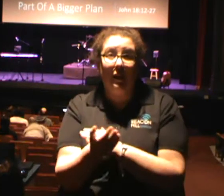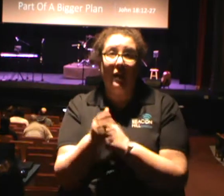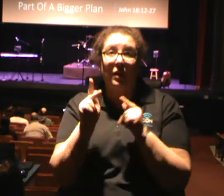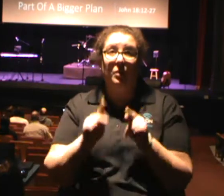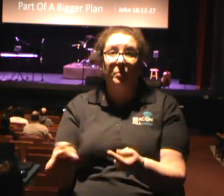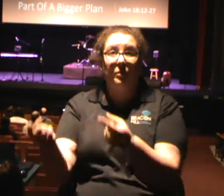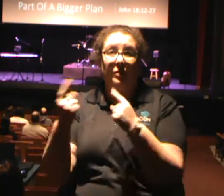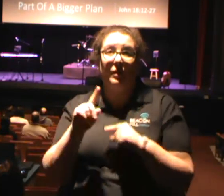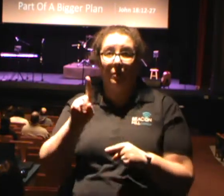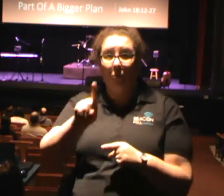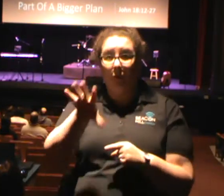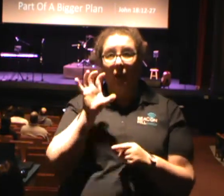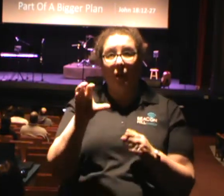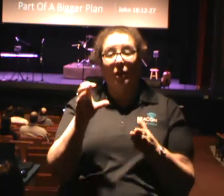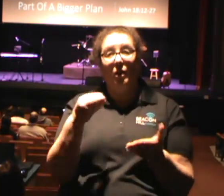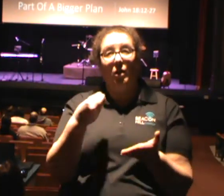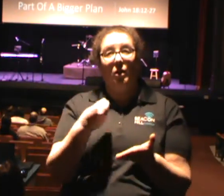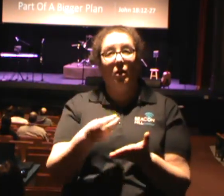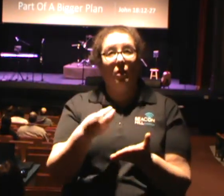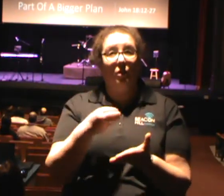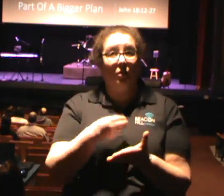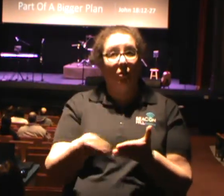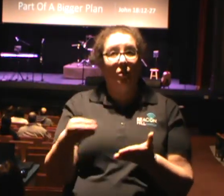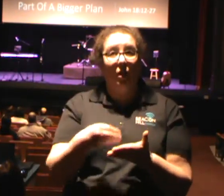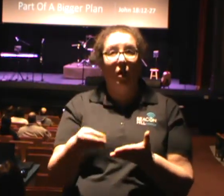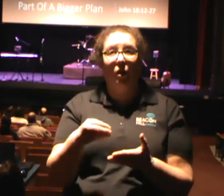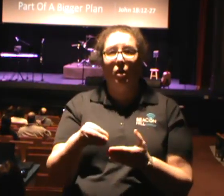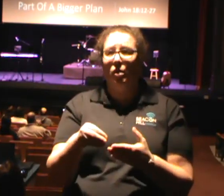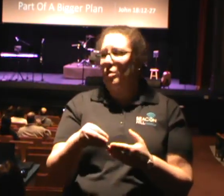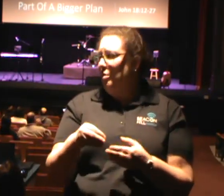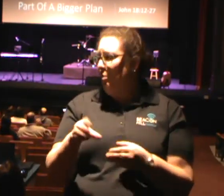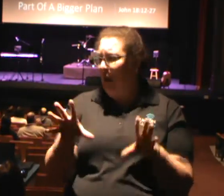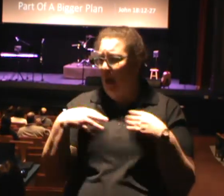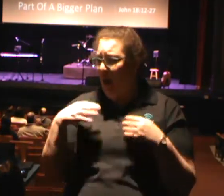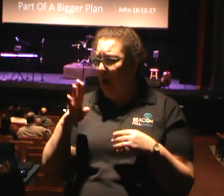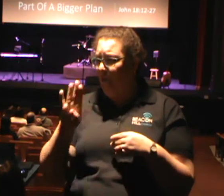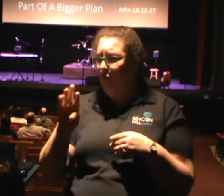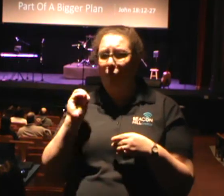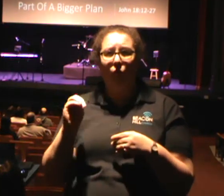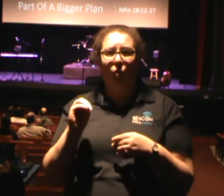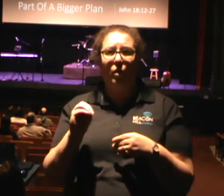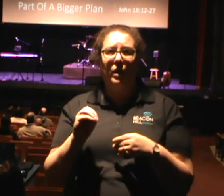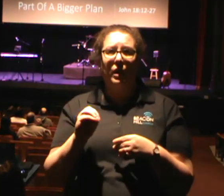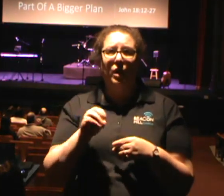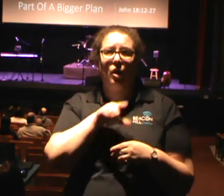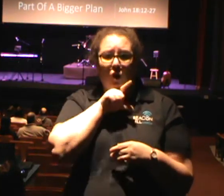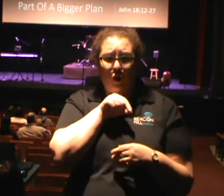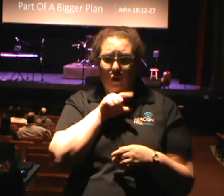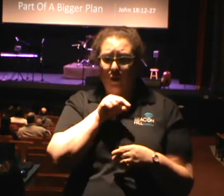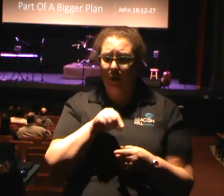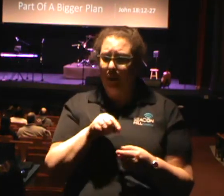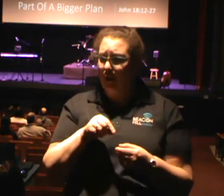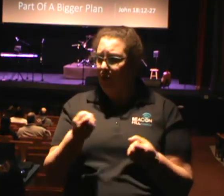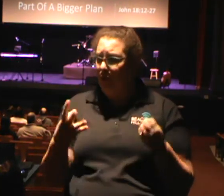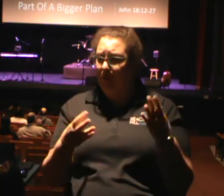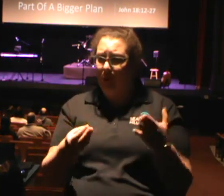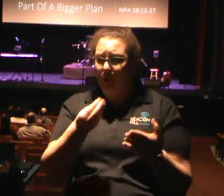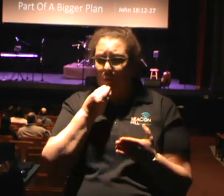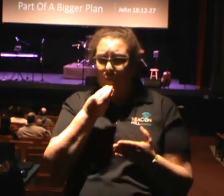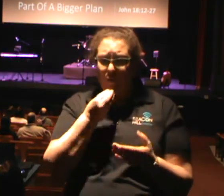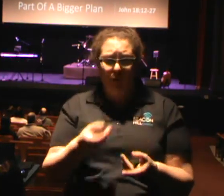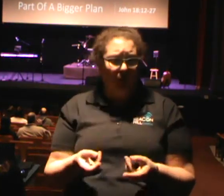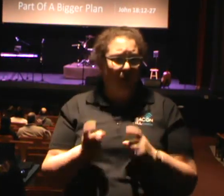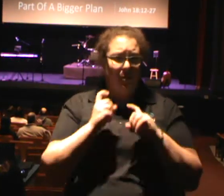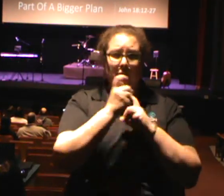bucks for our church. We've got over 40 turkeys that are being delivered. We had so much food that was delivered to our house last